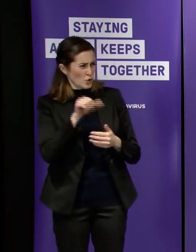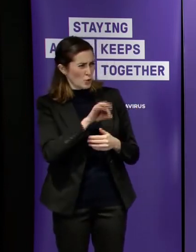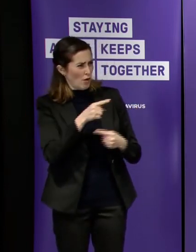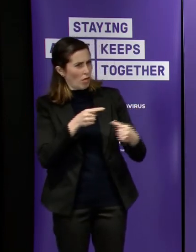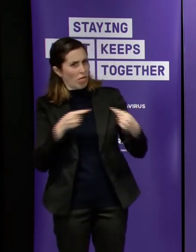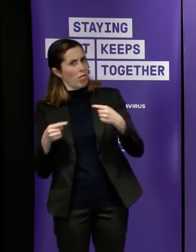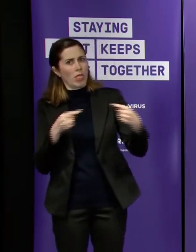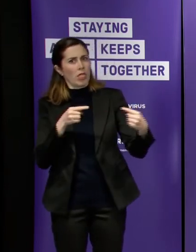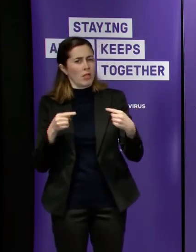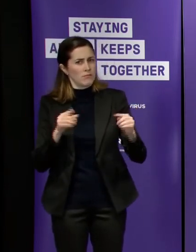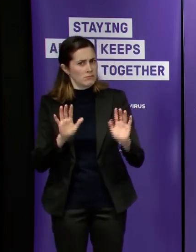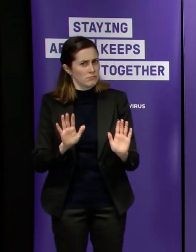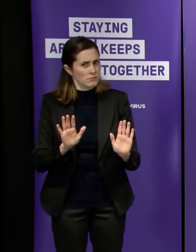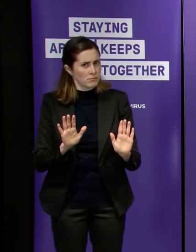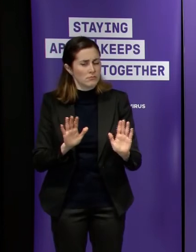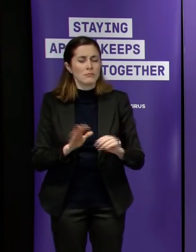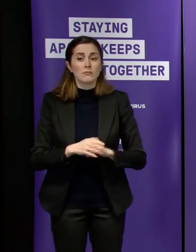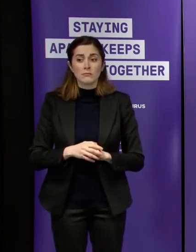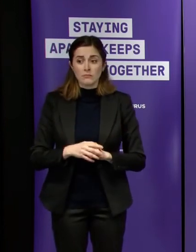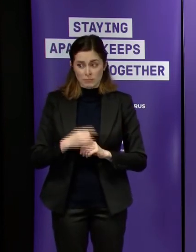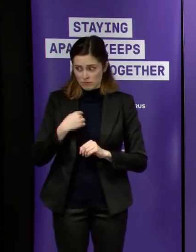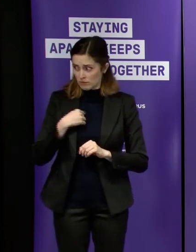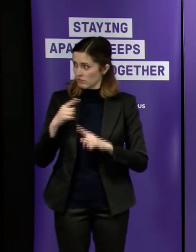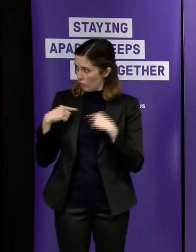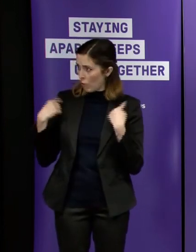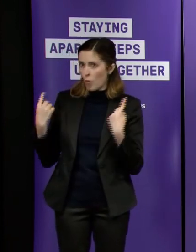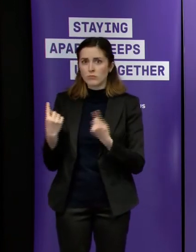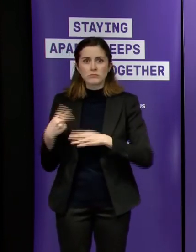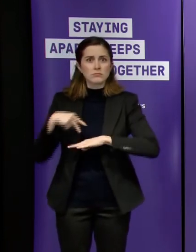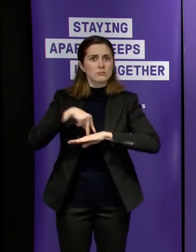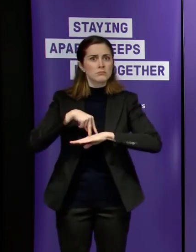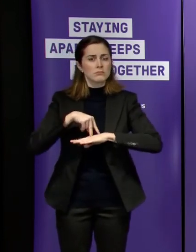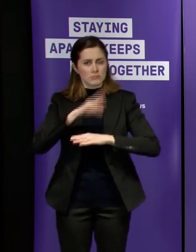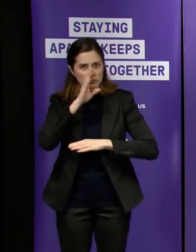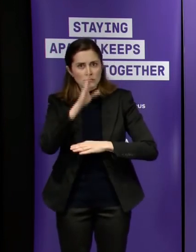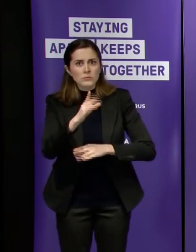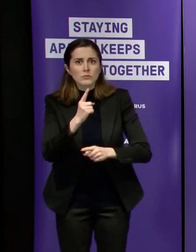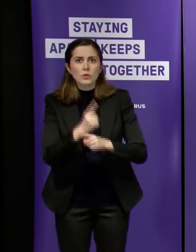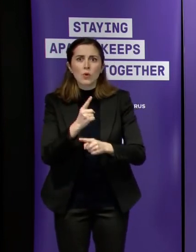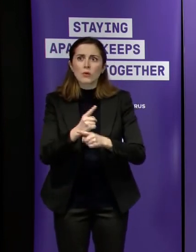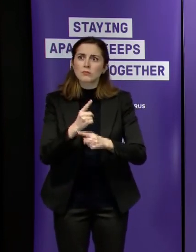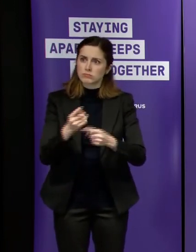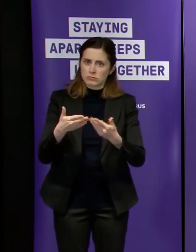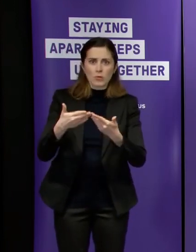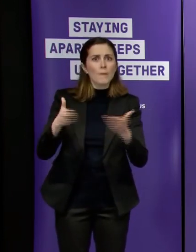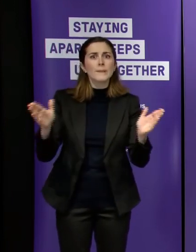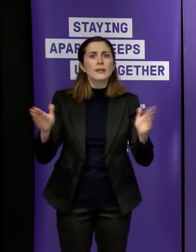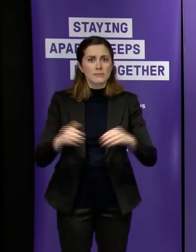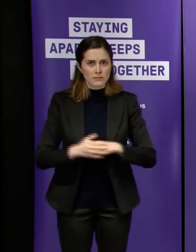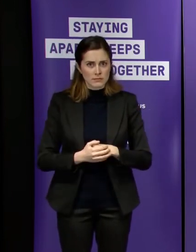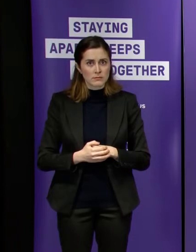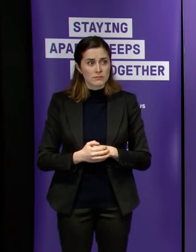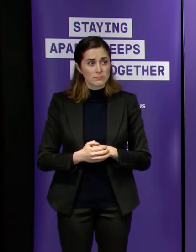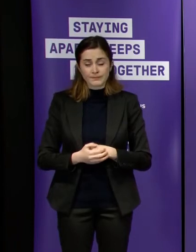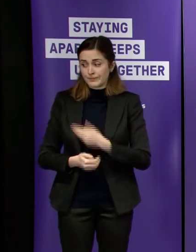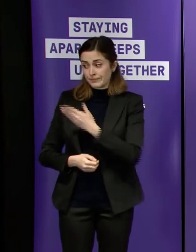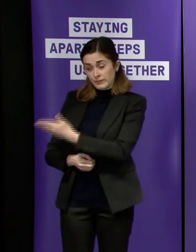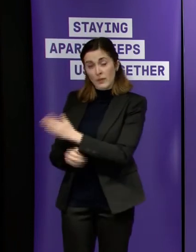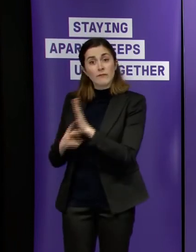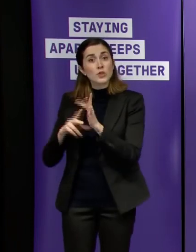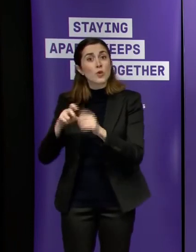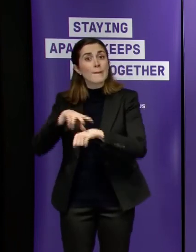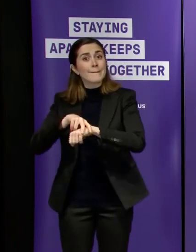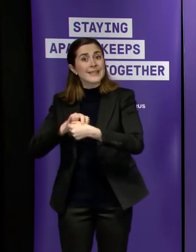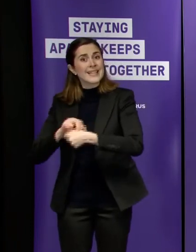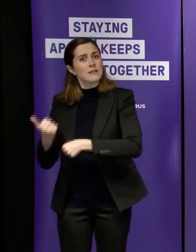uh in terms of being as frank as possible uh you're looking at one set of enforcement activity there are many